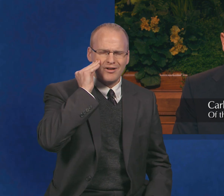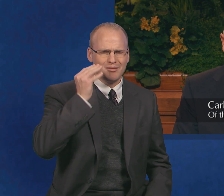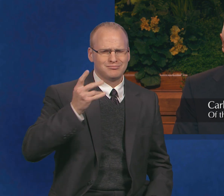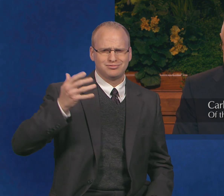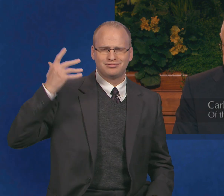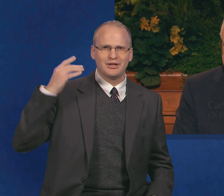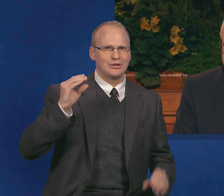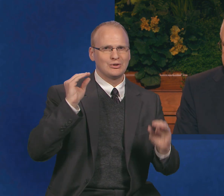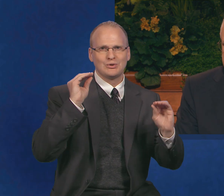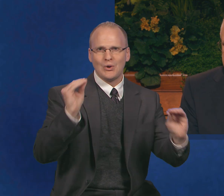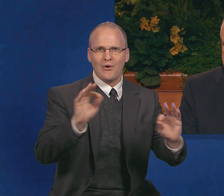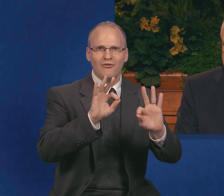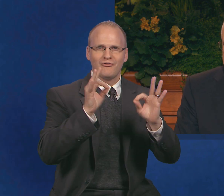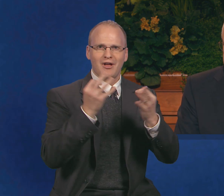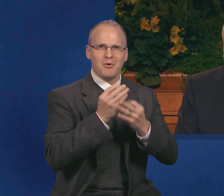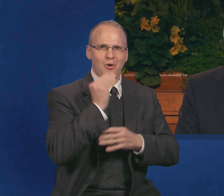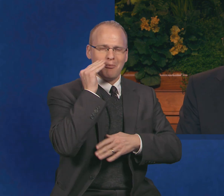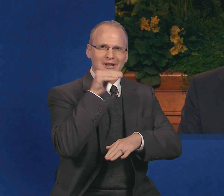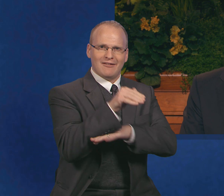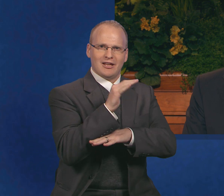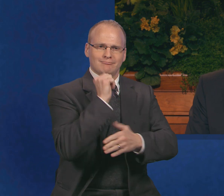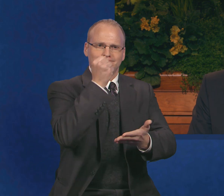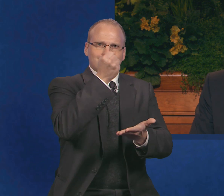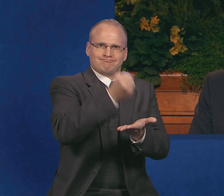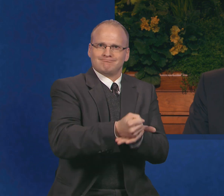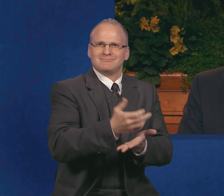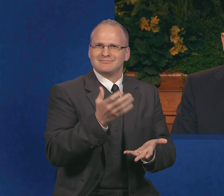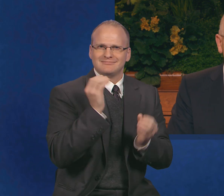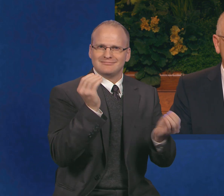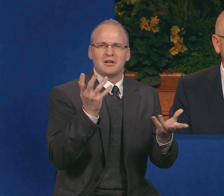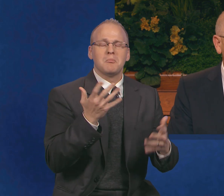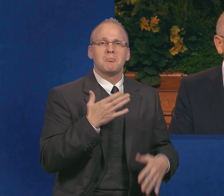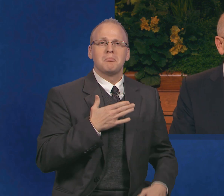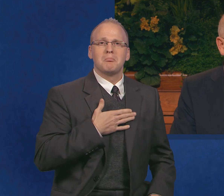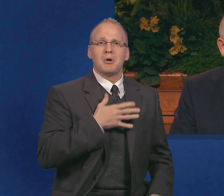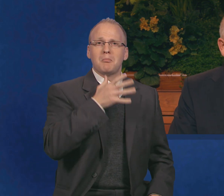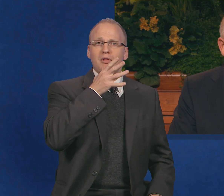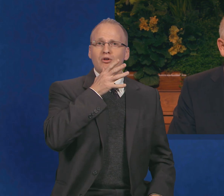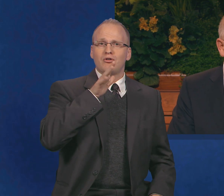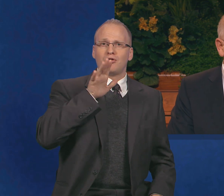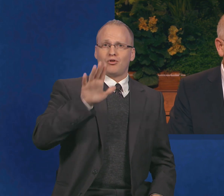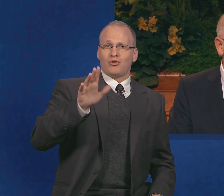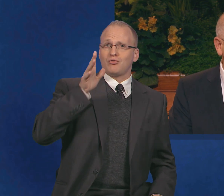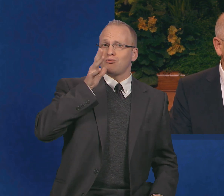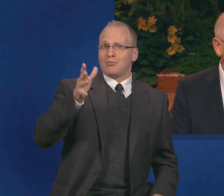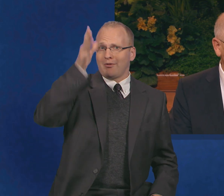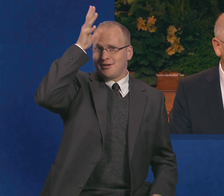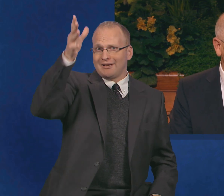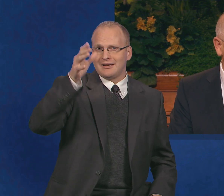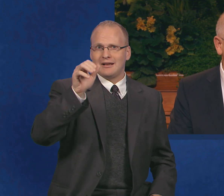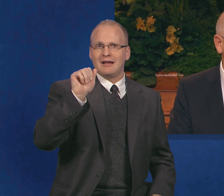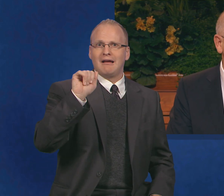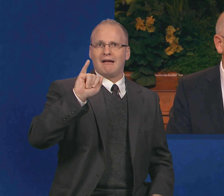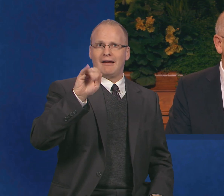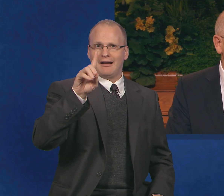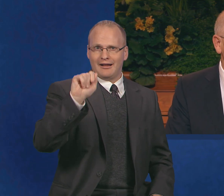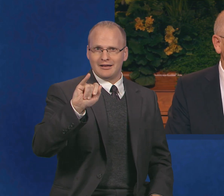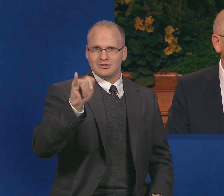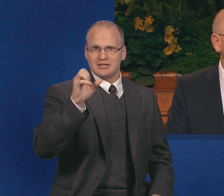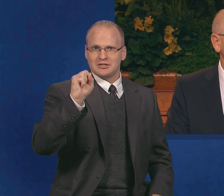home evenings. My maternal grandparents were Ida Jesperson and John A. Wettin. They lived in the